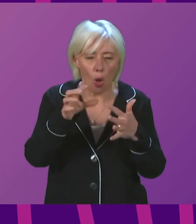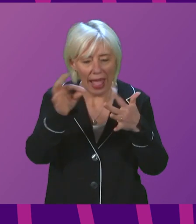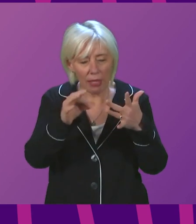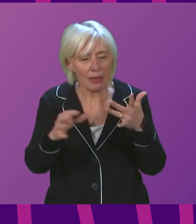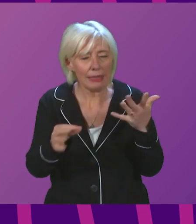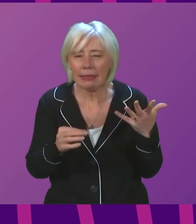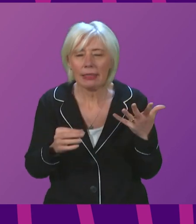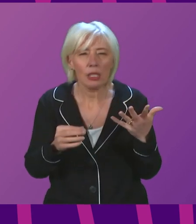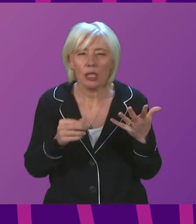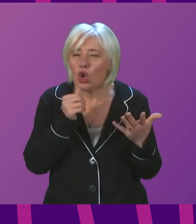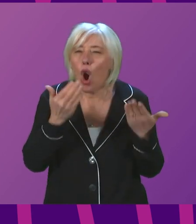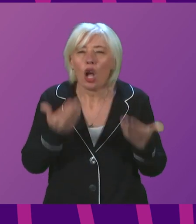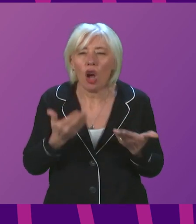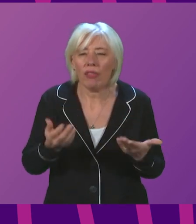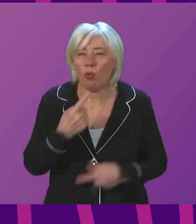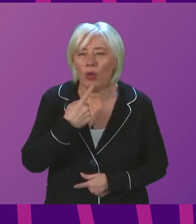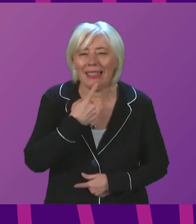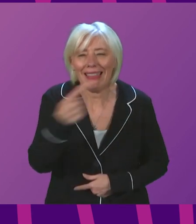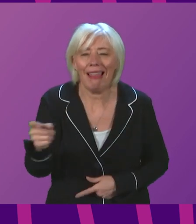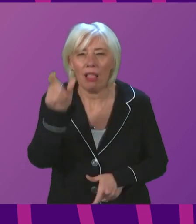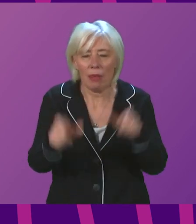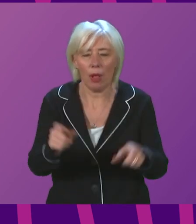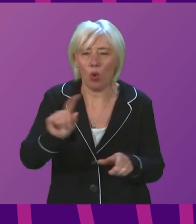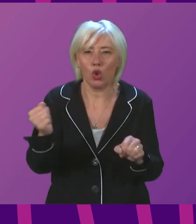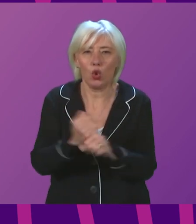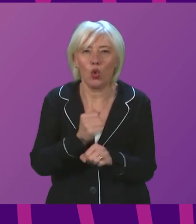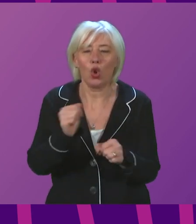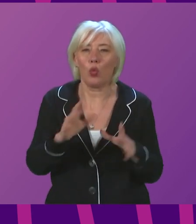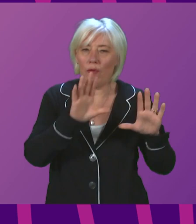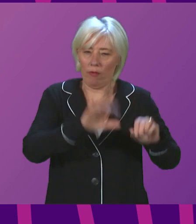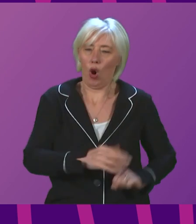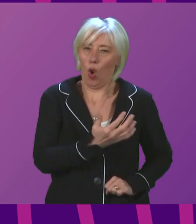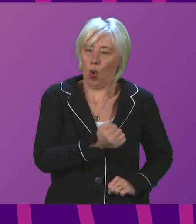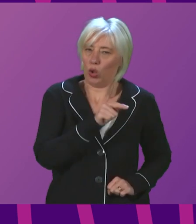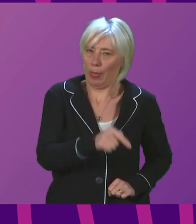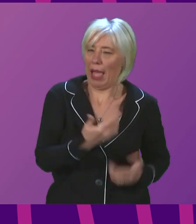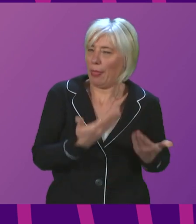are currently what we are advising people to do, although we getting back closer to that at the moment.